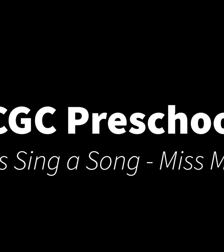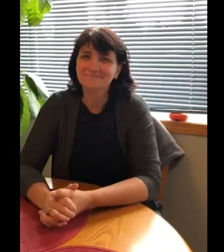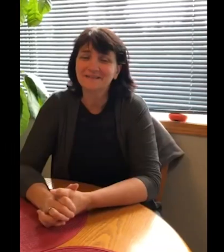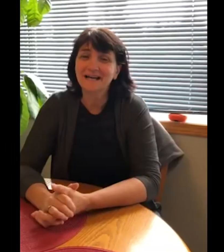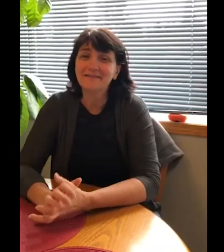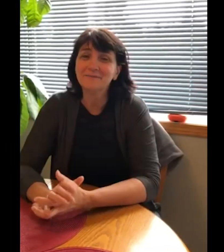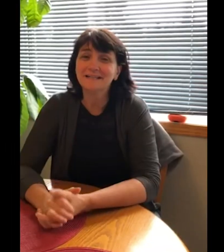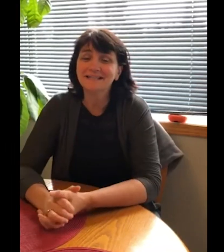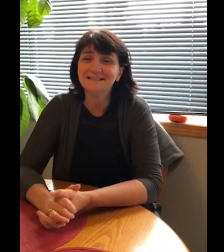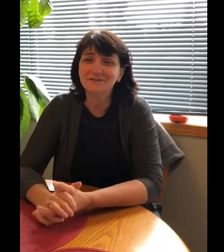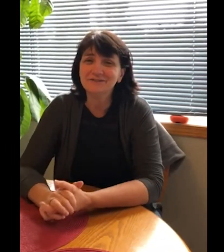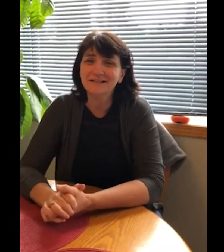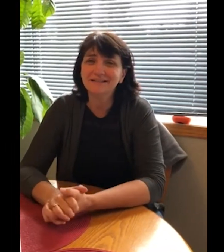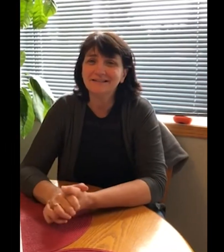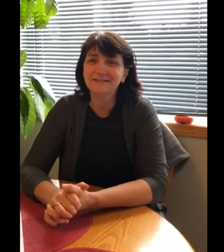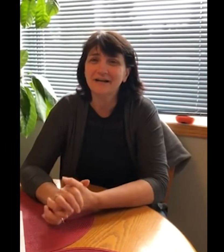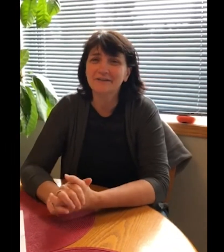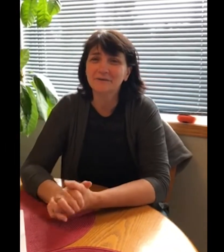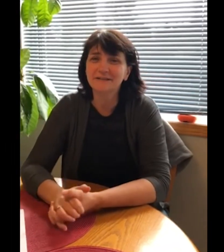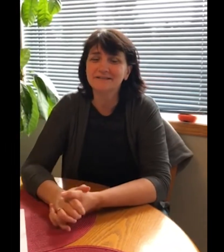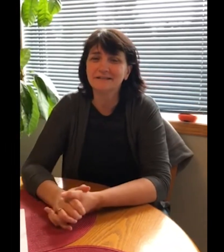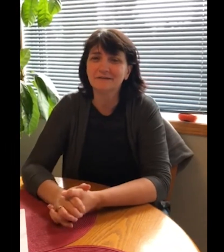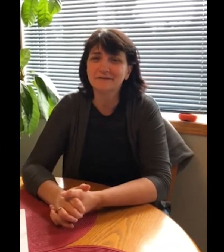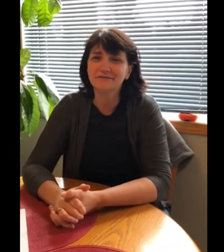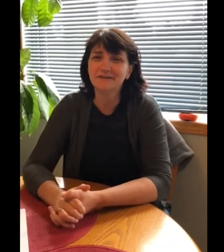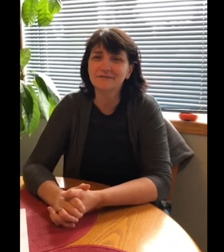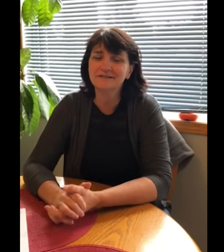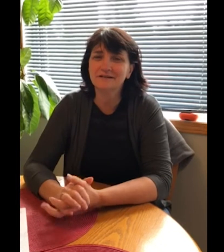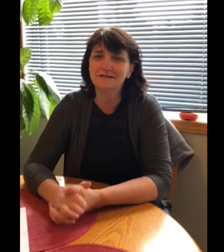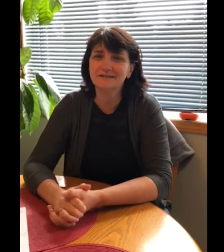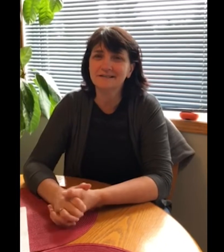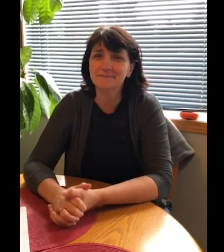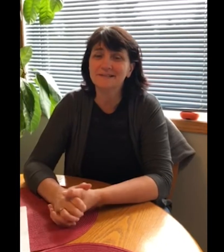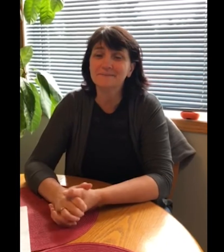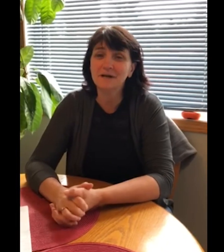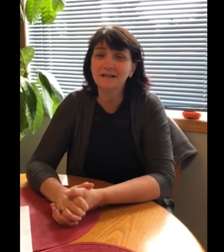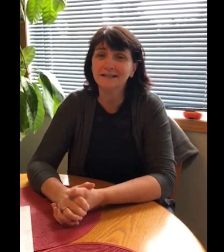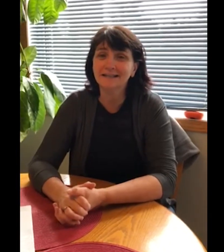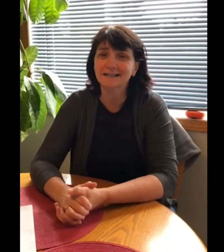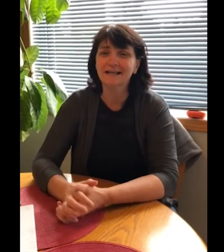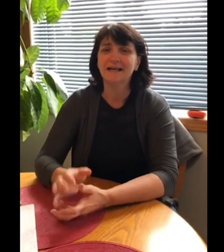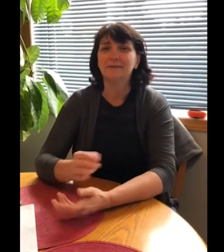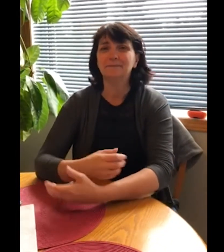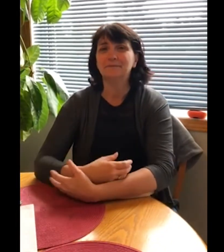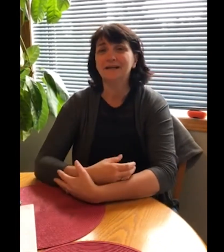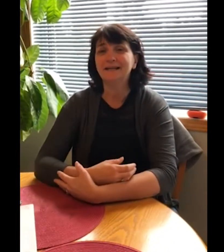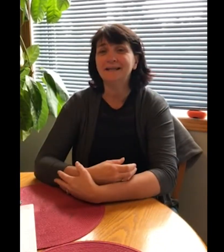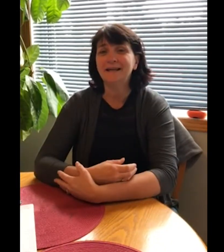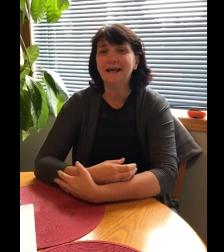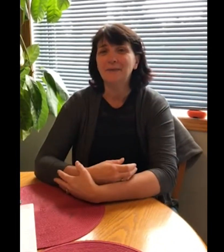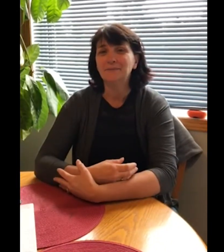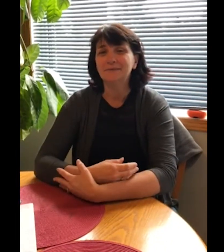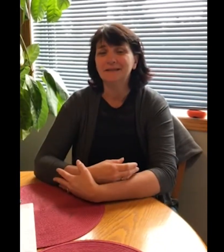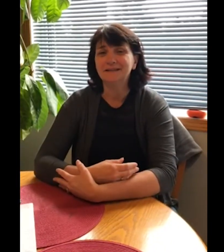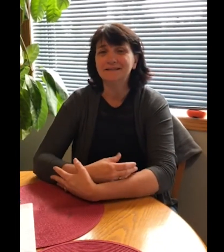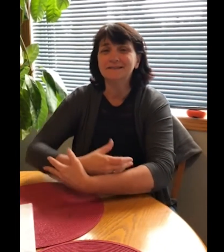Hi, everybody. Teacher Stella here. I thought we could sing one of our favorite songs, Miss Molly. Ready? Miss